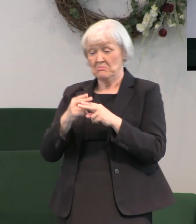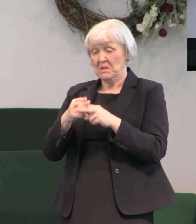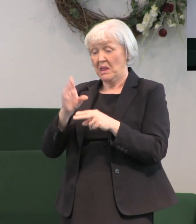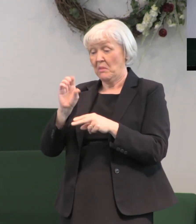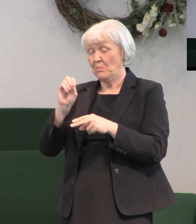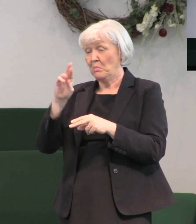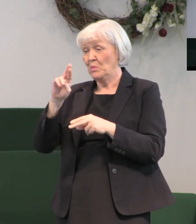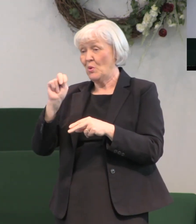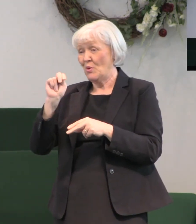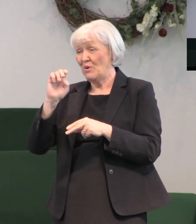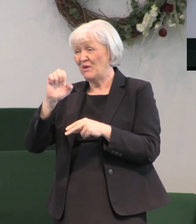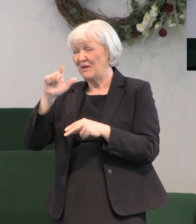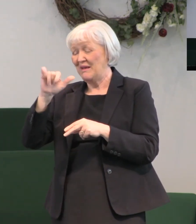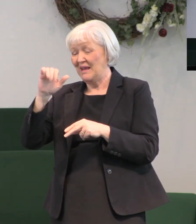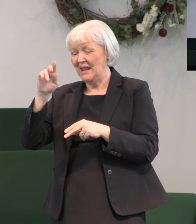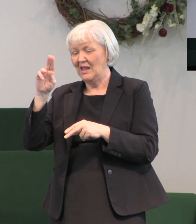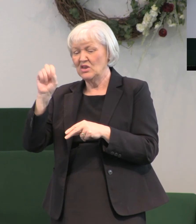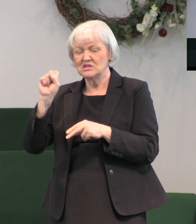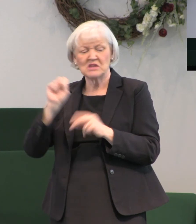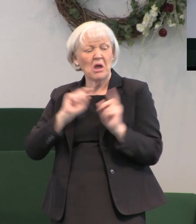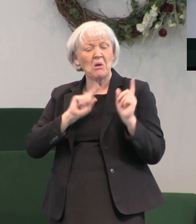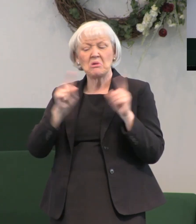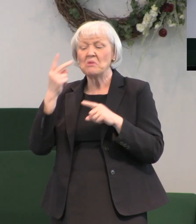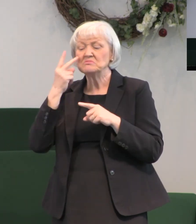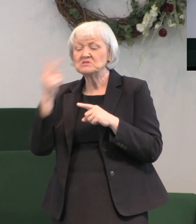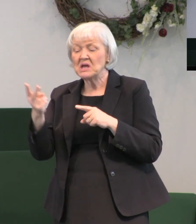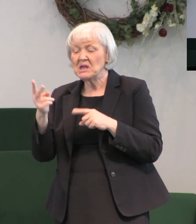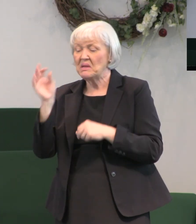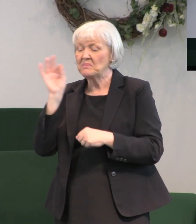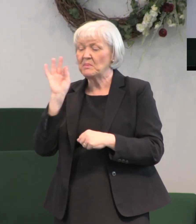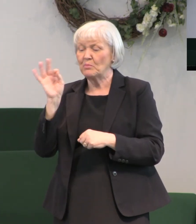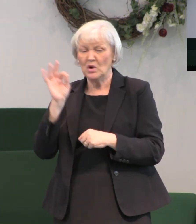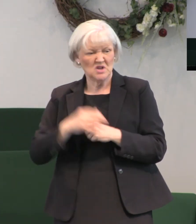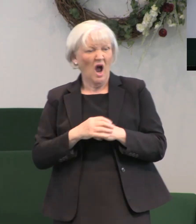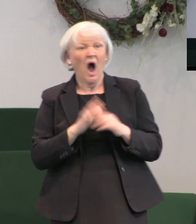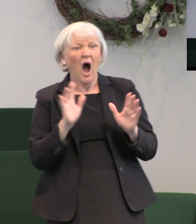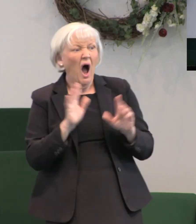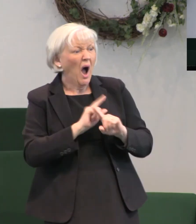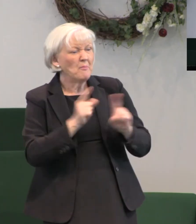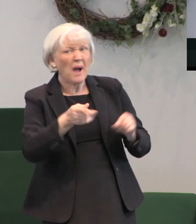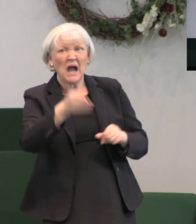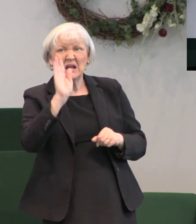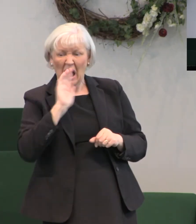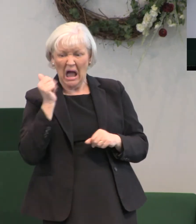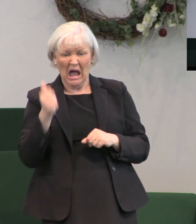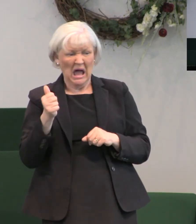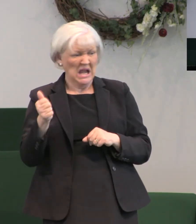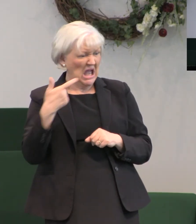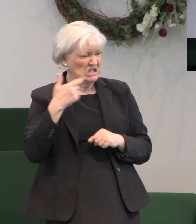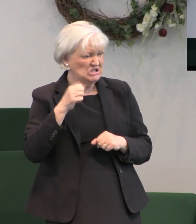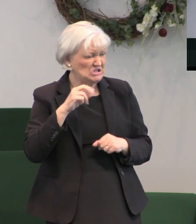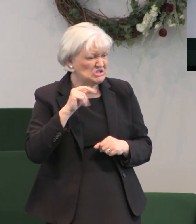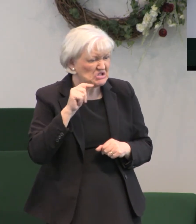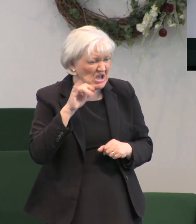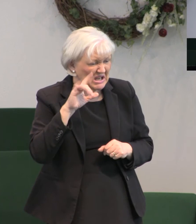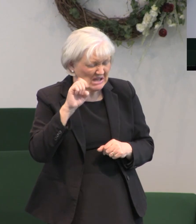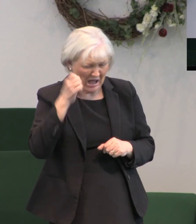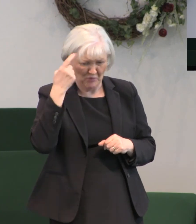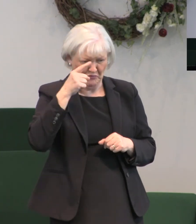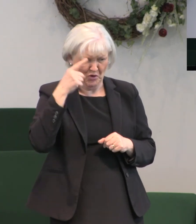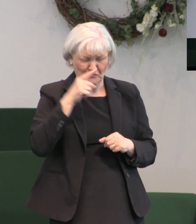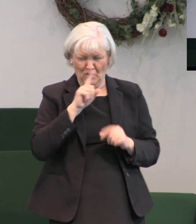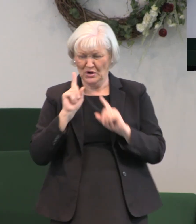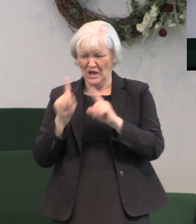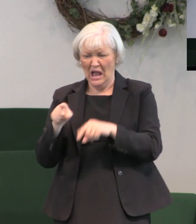and I want you to go see him and preach the gospel to him and Peter said but God he's a Gentile why do I want to go to him